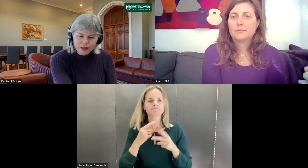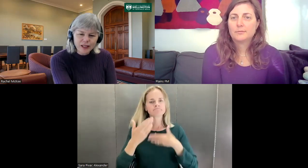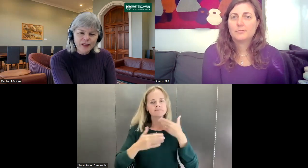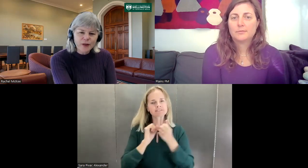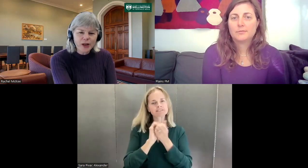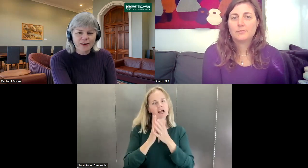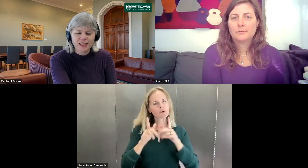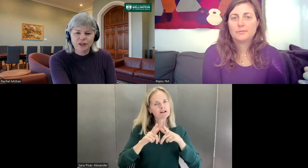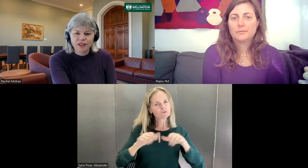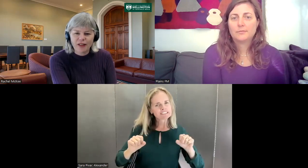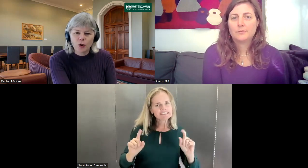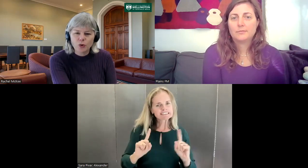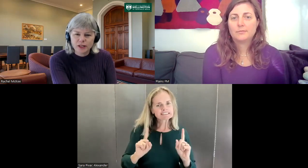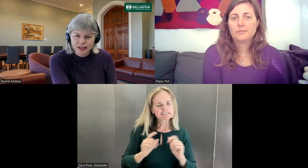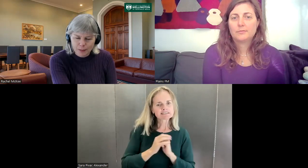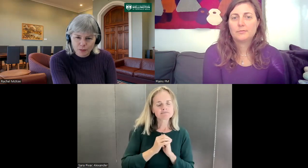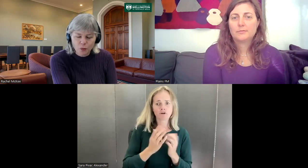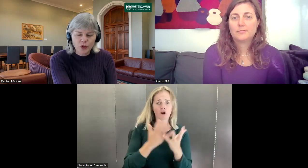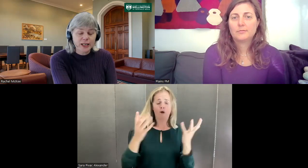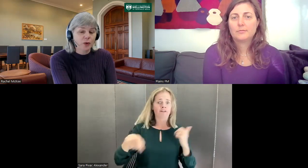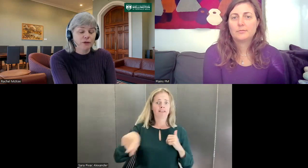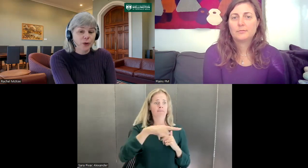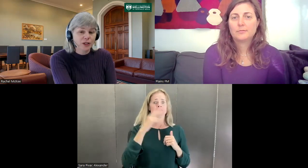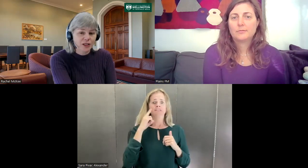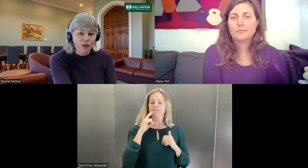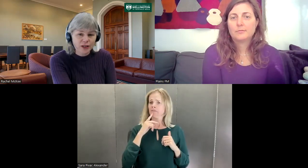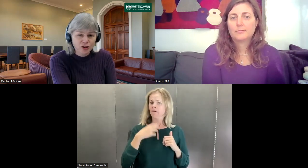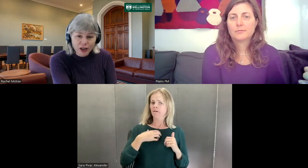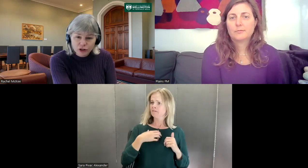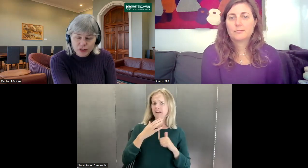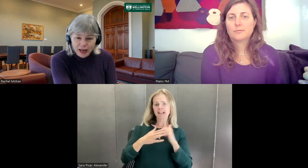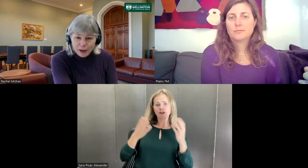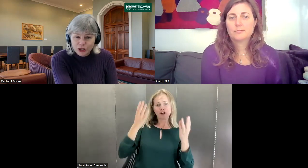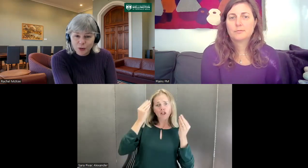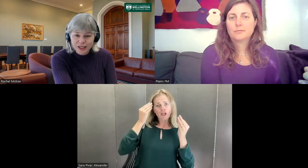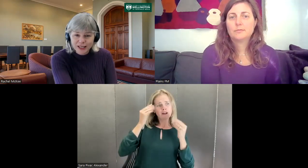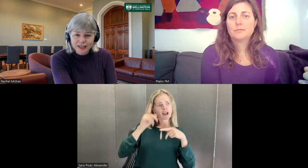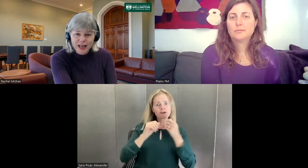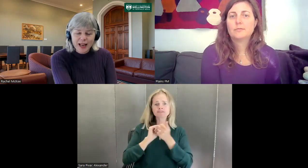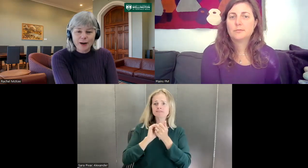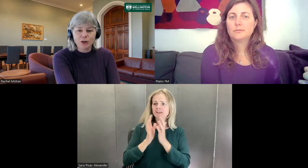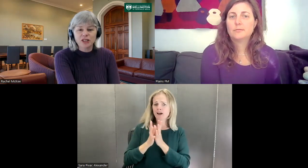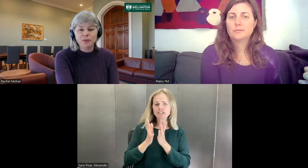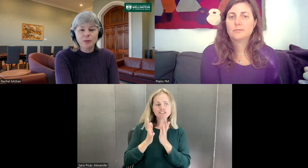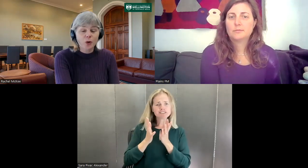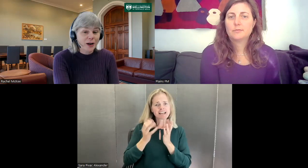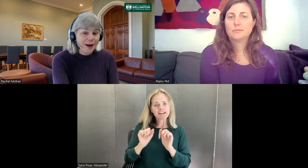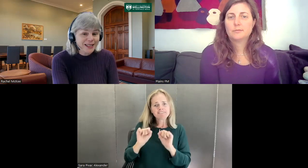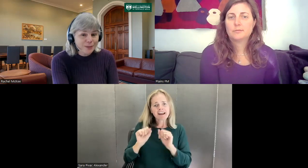Then we have a series of other courses. Some, the next one focuses on the structure of sign language linguistics. And most people are quite amazed about